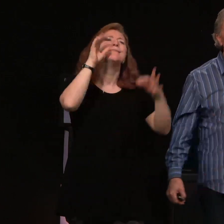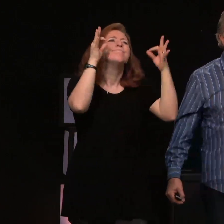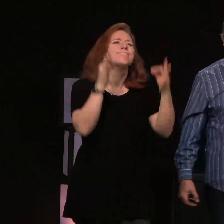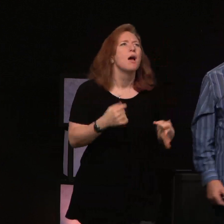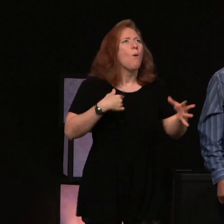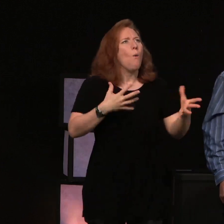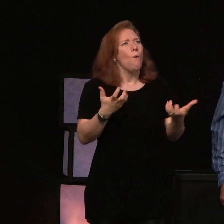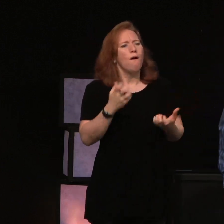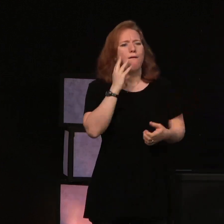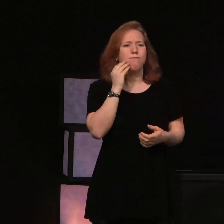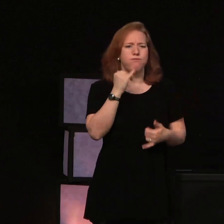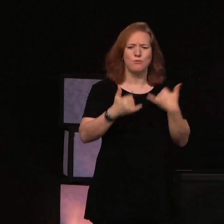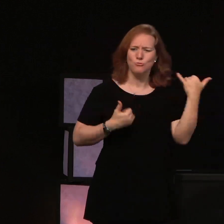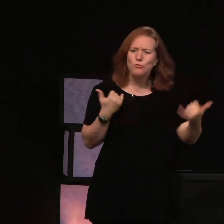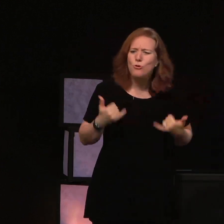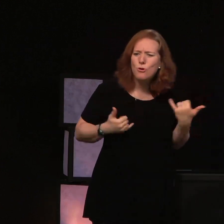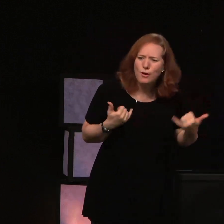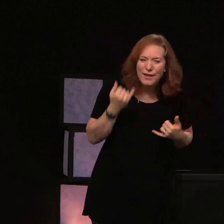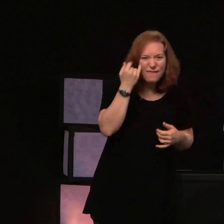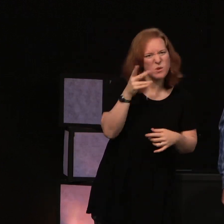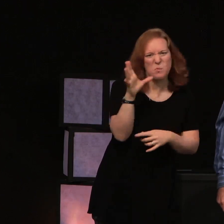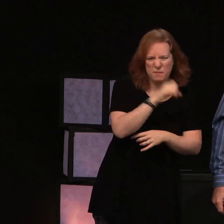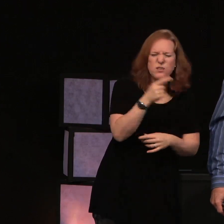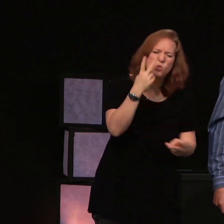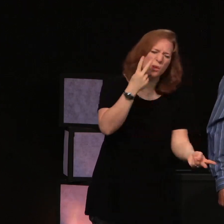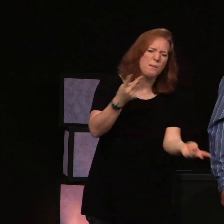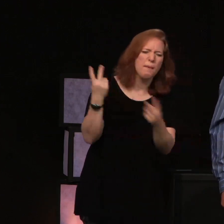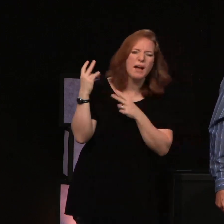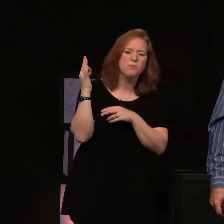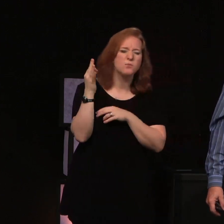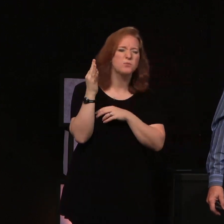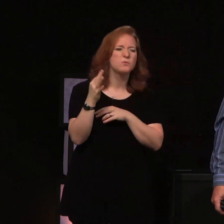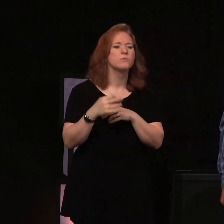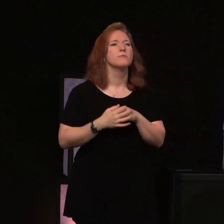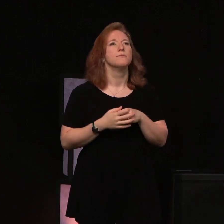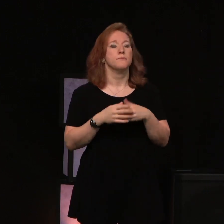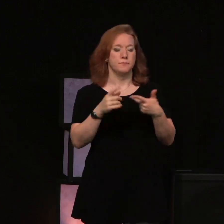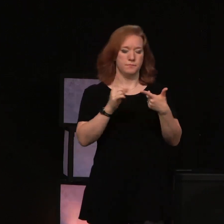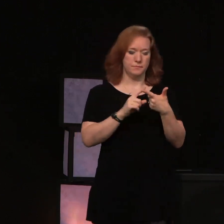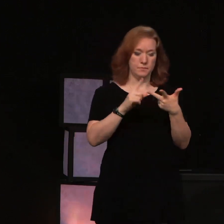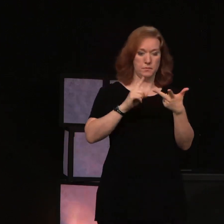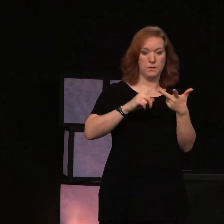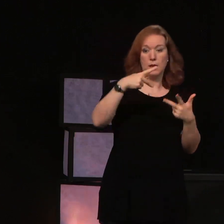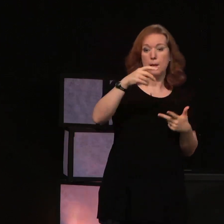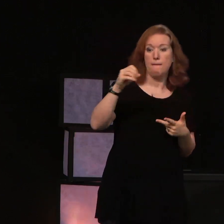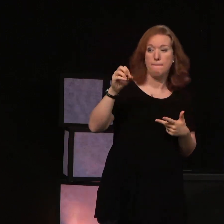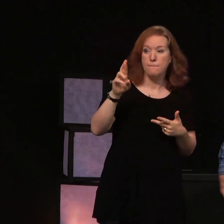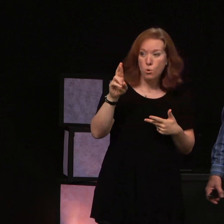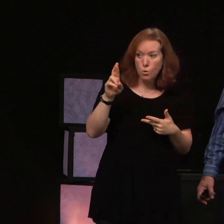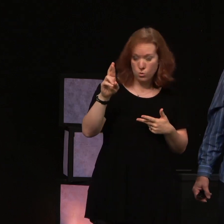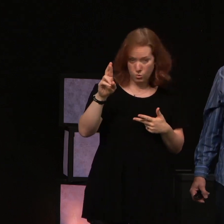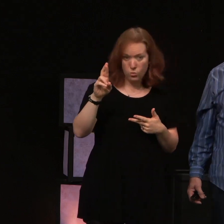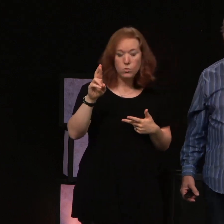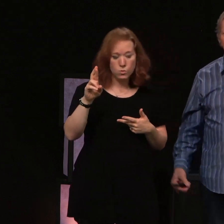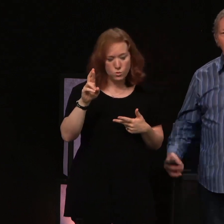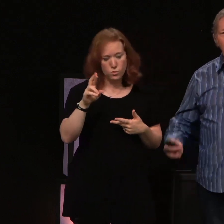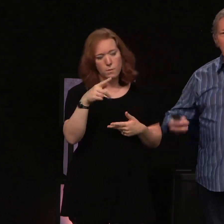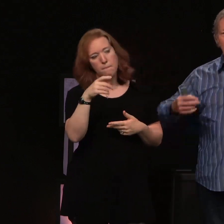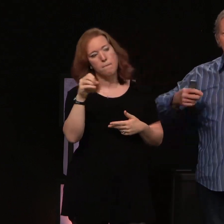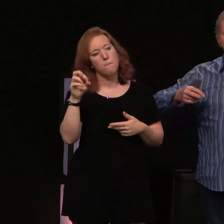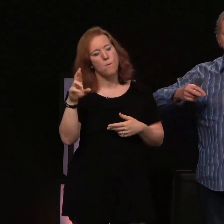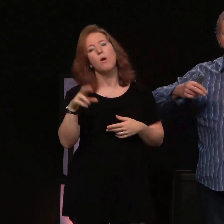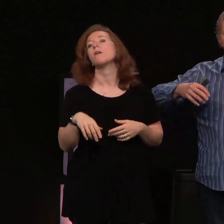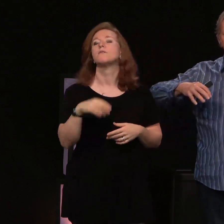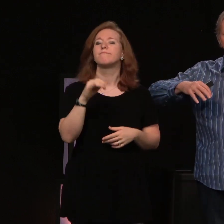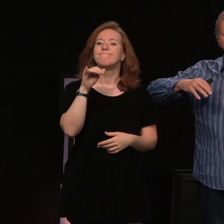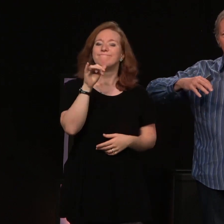back and catch that sermon if you missed it. And then he used the word poor. And that's where we,